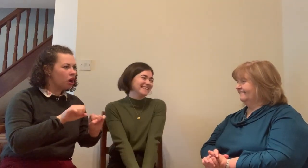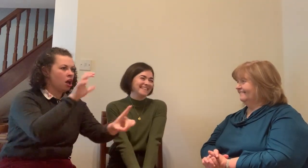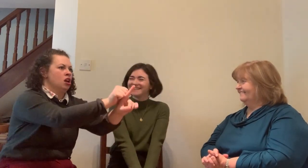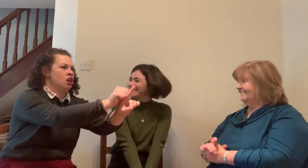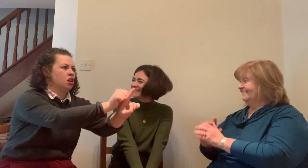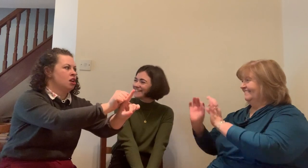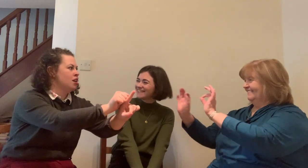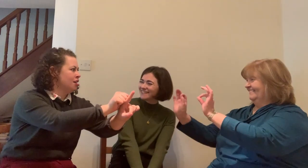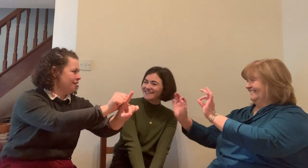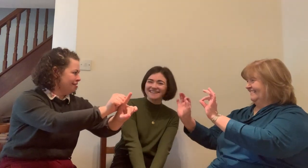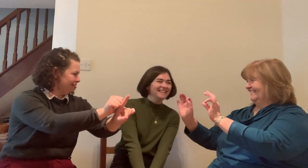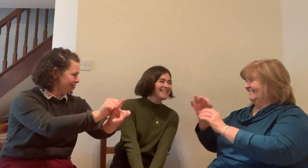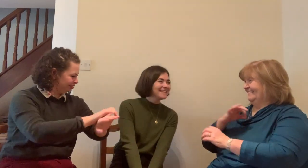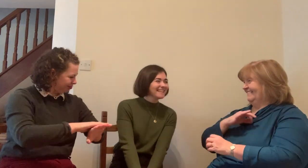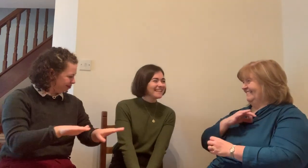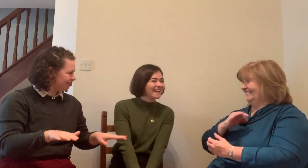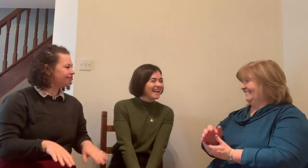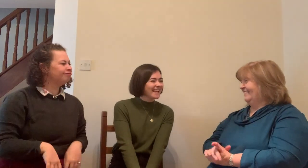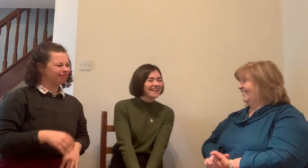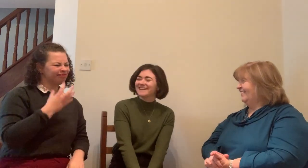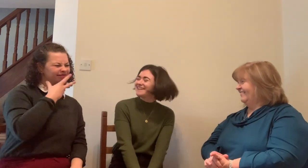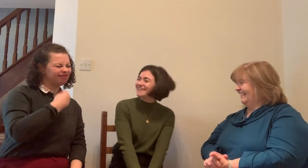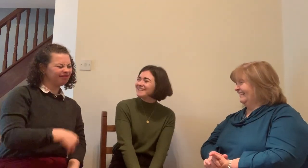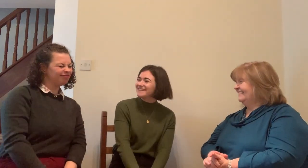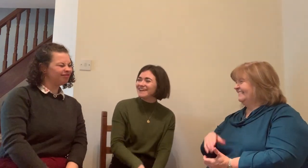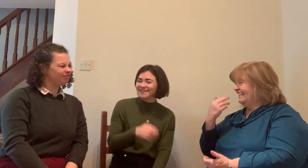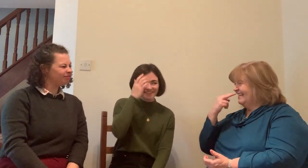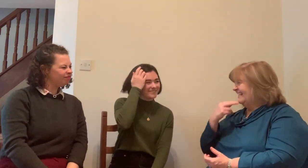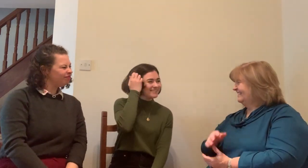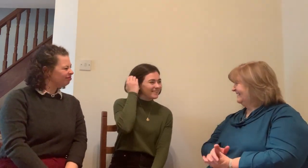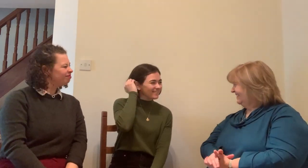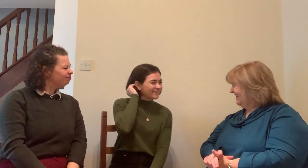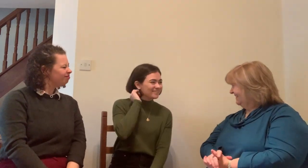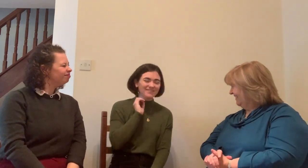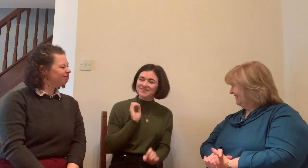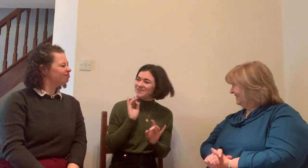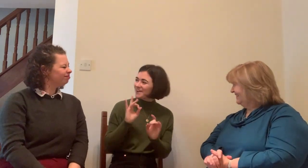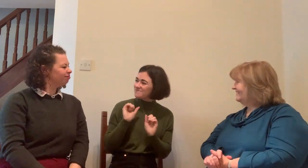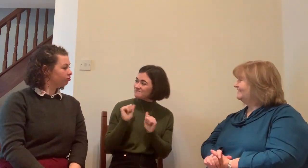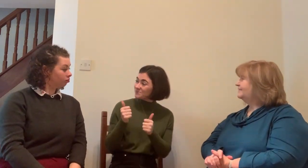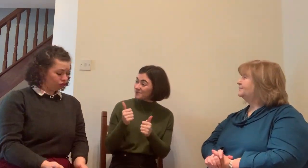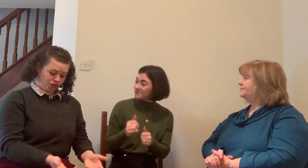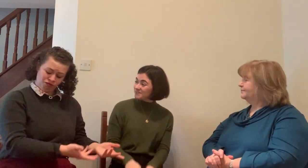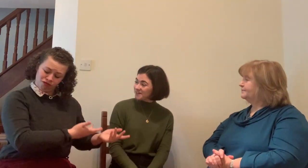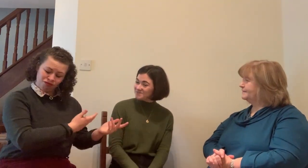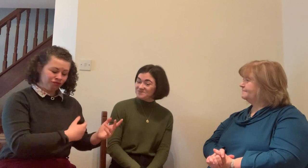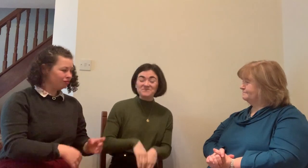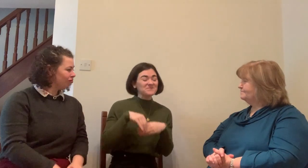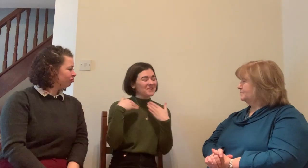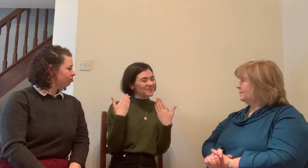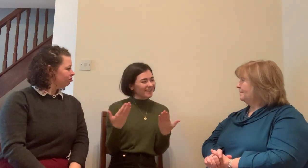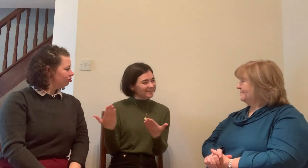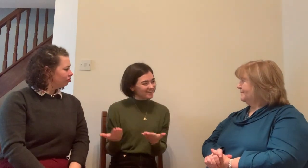My three sisters, if they weren't at home and mom and dad were having a conversation about, you know, the goings on and the news, I would lipread and remember now I was quite young